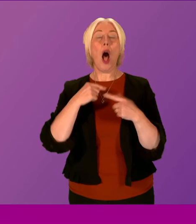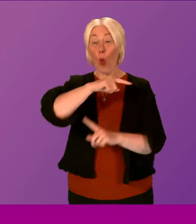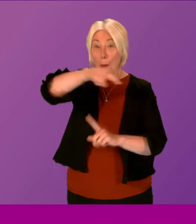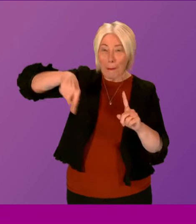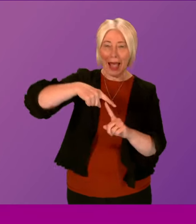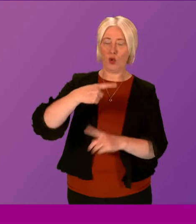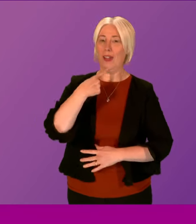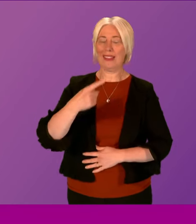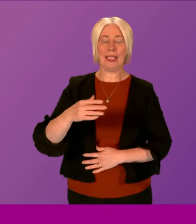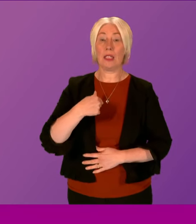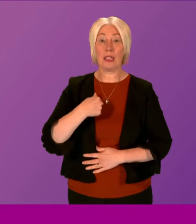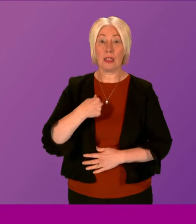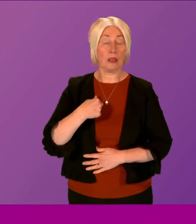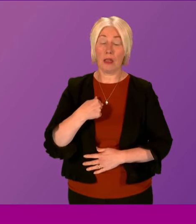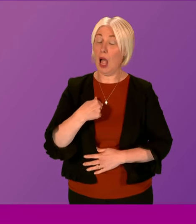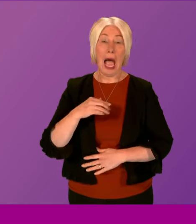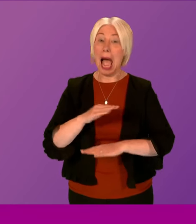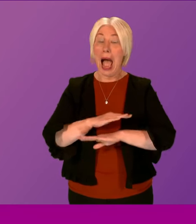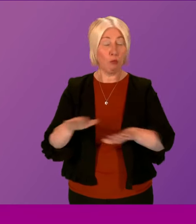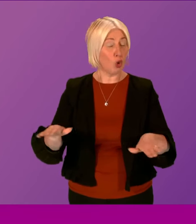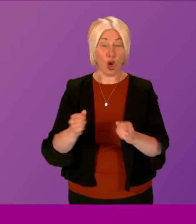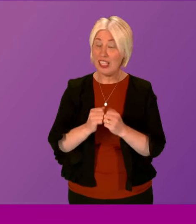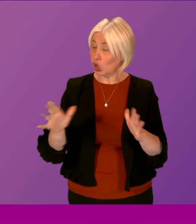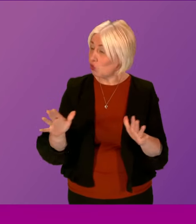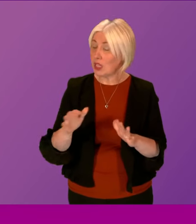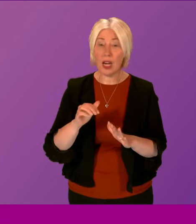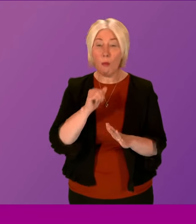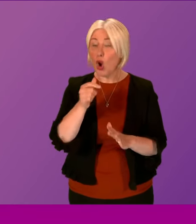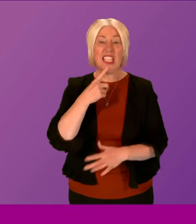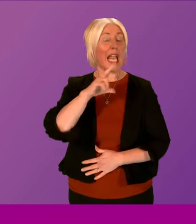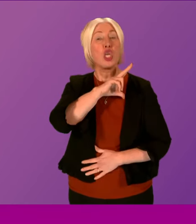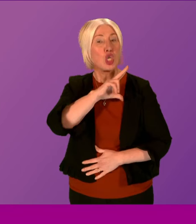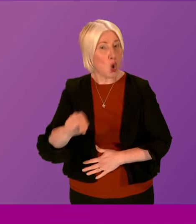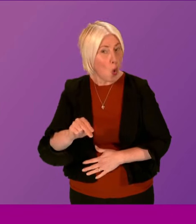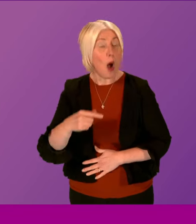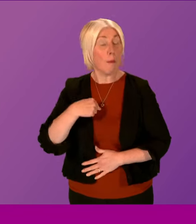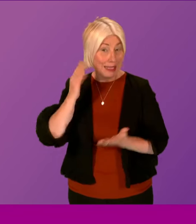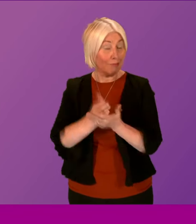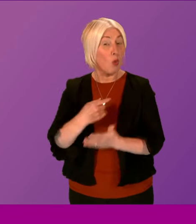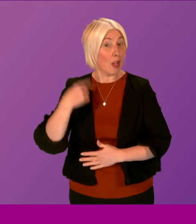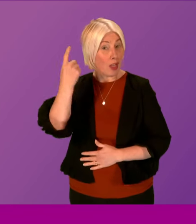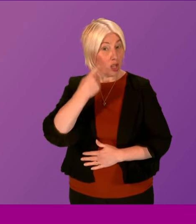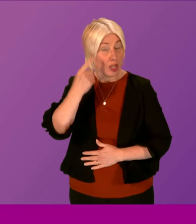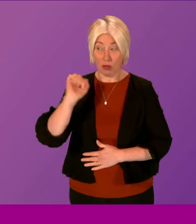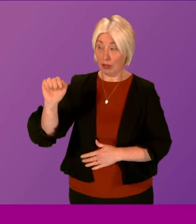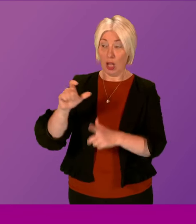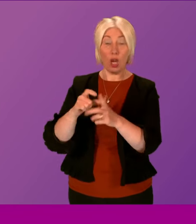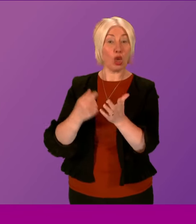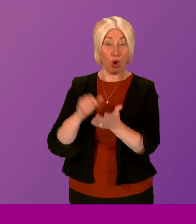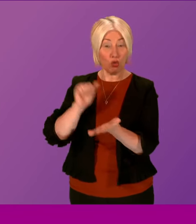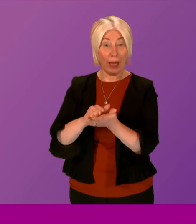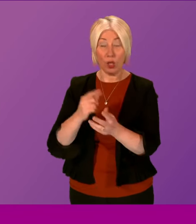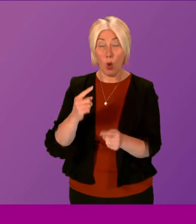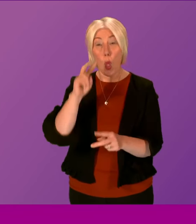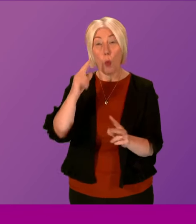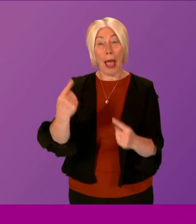point. We are not at all opposing a public inquiry. very firmly in our consideration in this regard. Douglas Ross is absolutely right. When you look back over